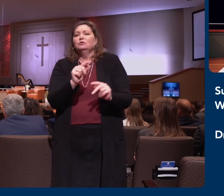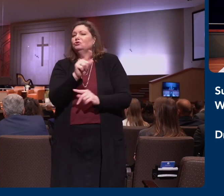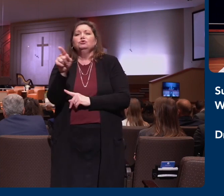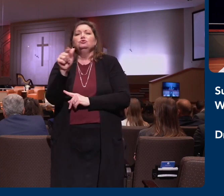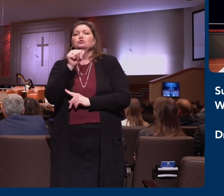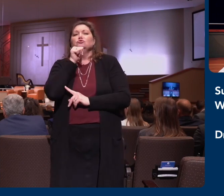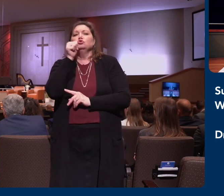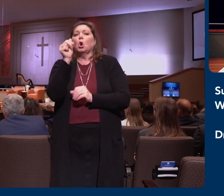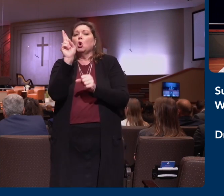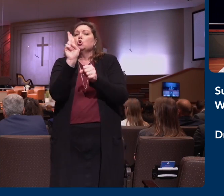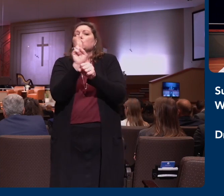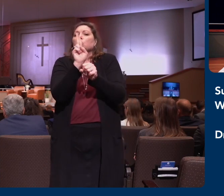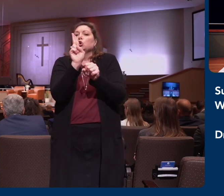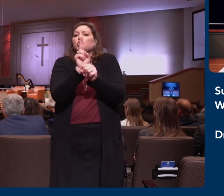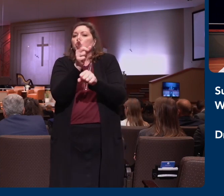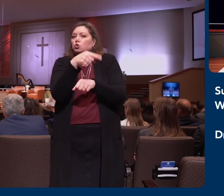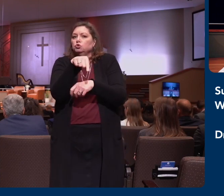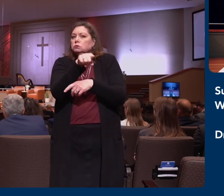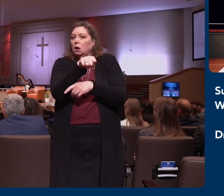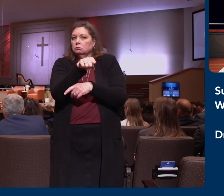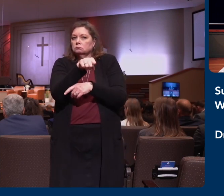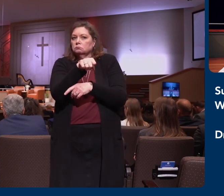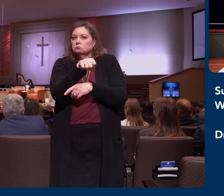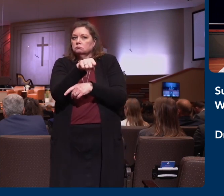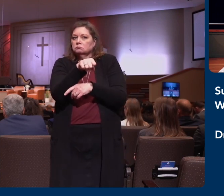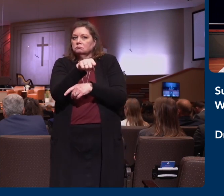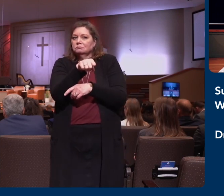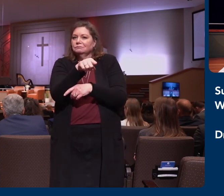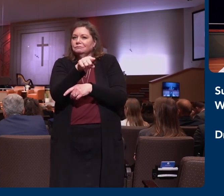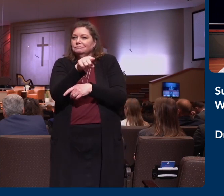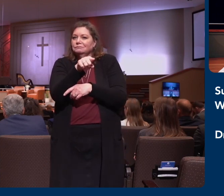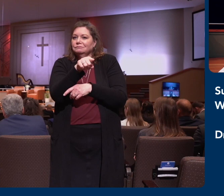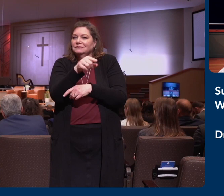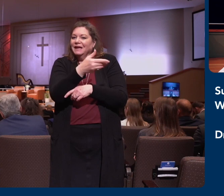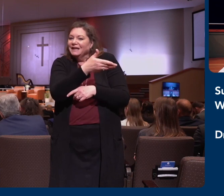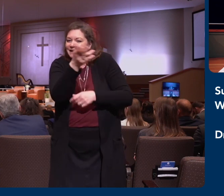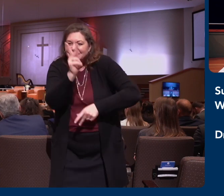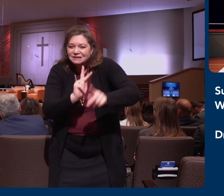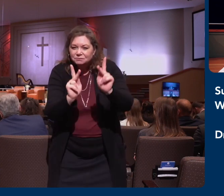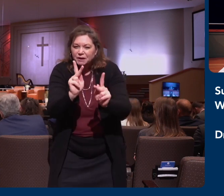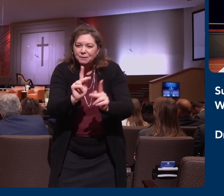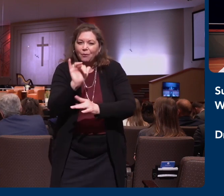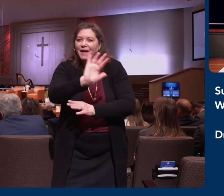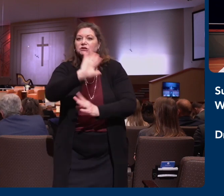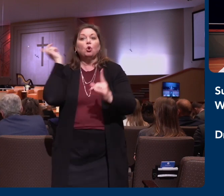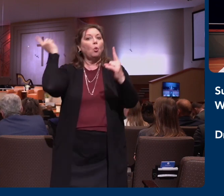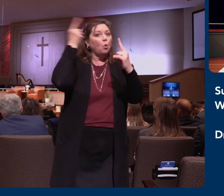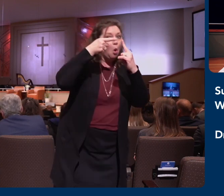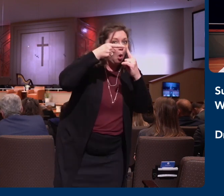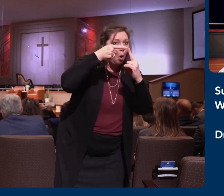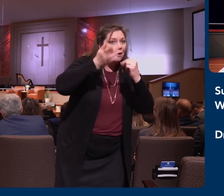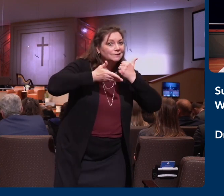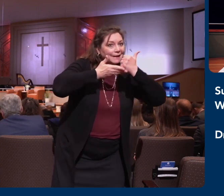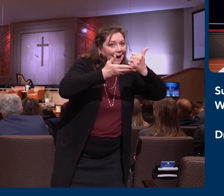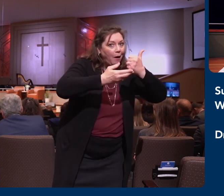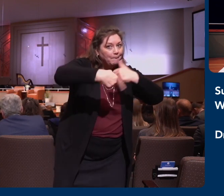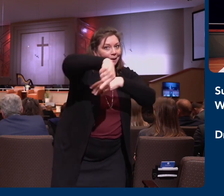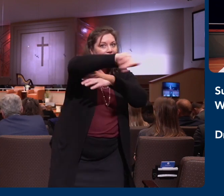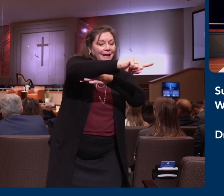People are your ministry. Sometimes we lose sight of this truth as we're trying to grow. And I hear buzzwords like